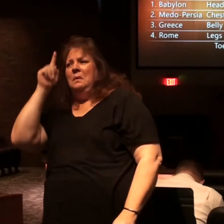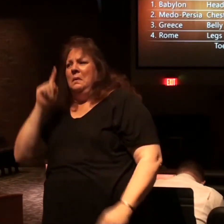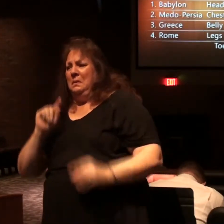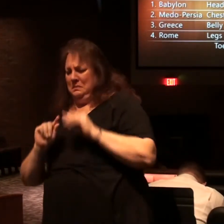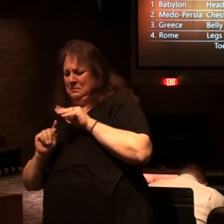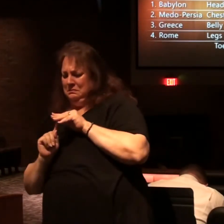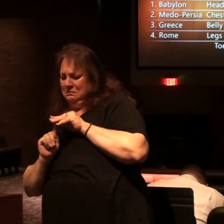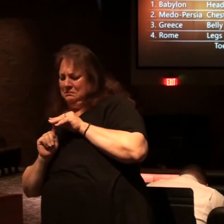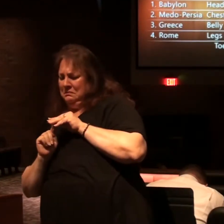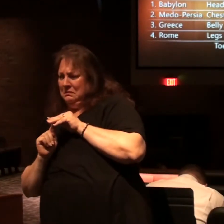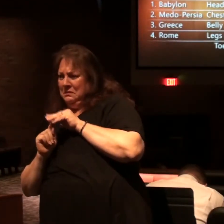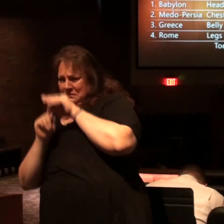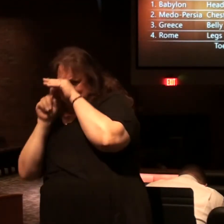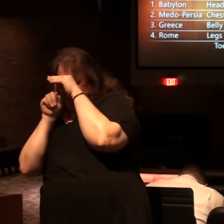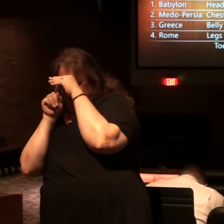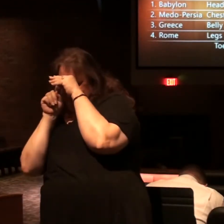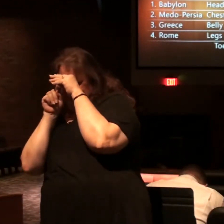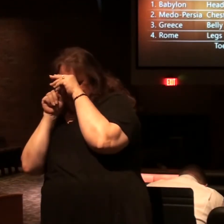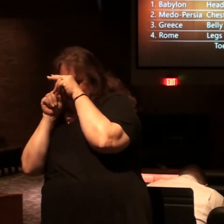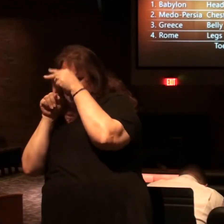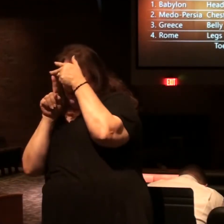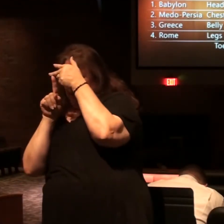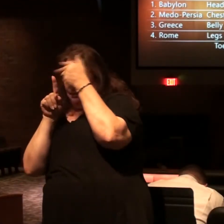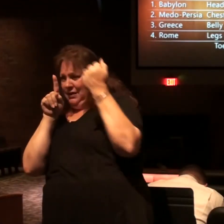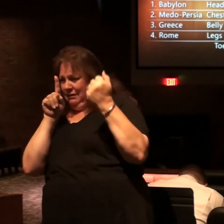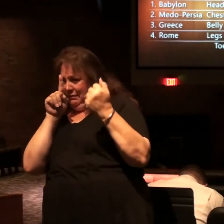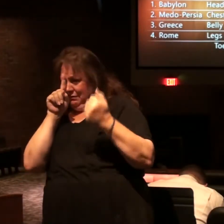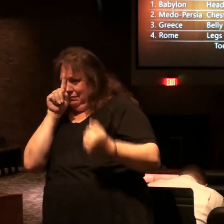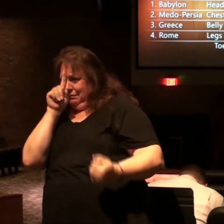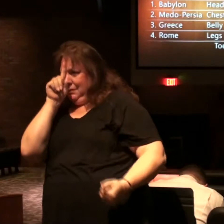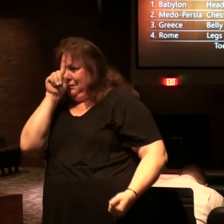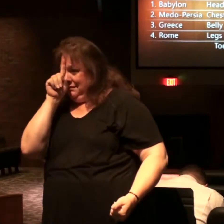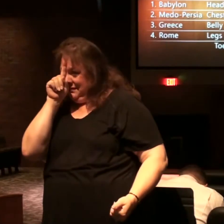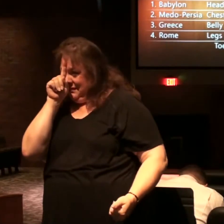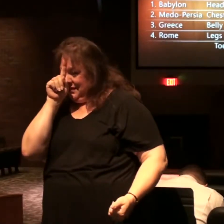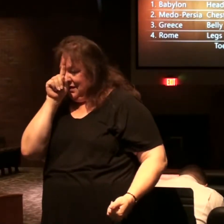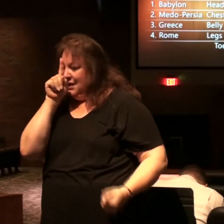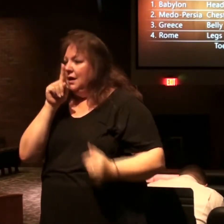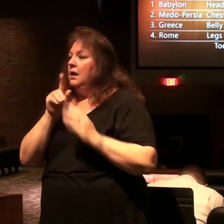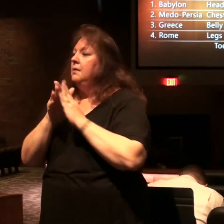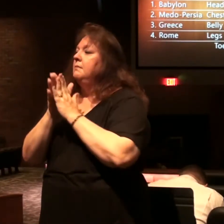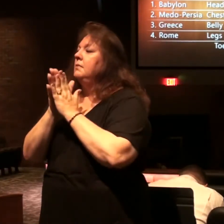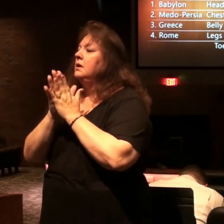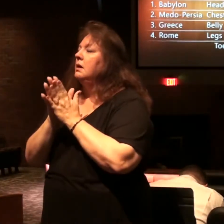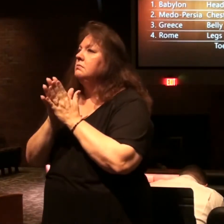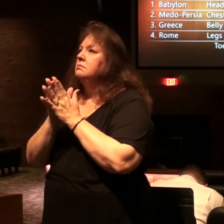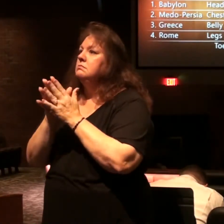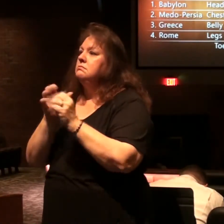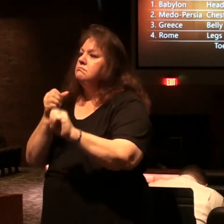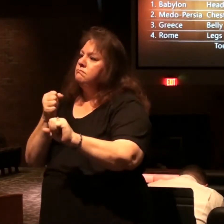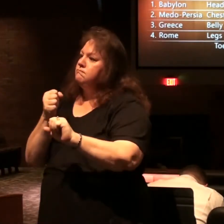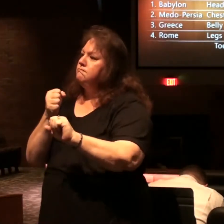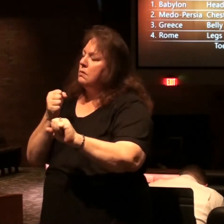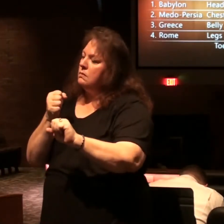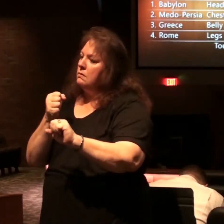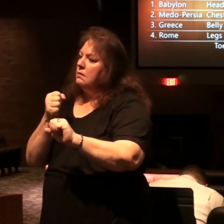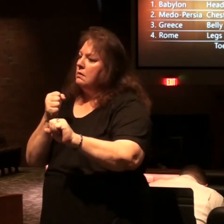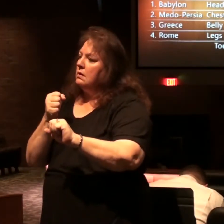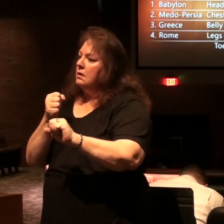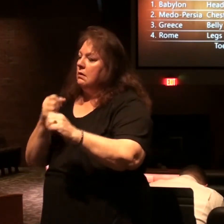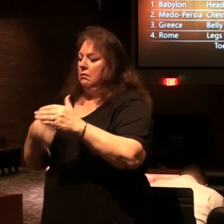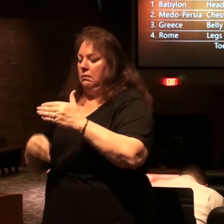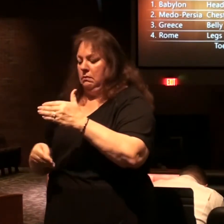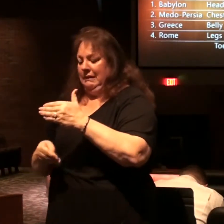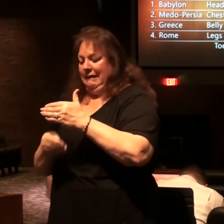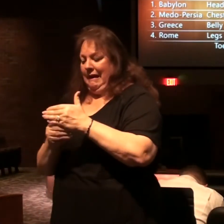horn a little one came up among them three of the first were poured out it becomes great and powerful now we've added another